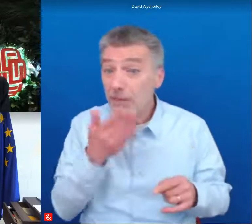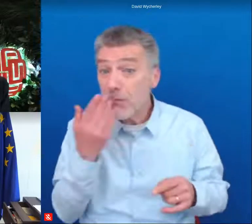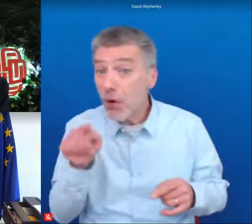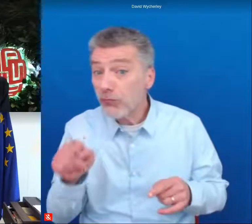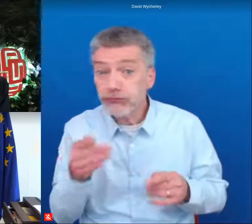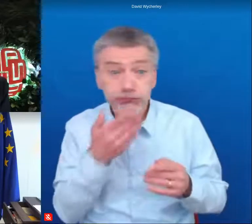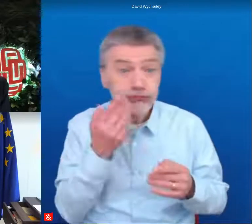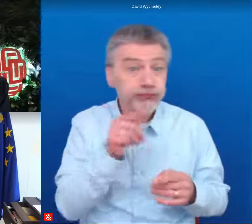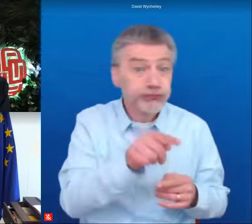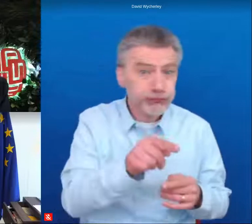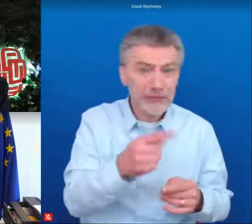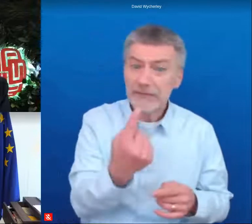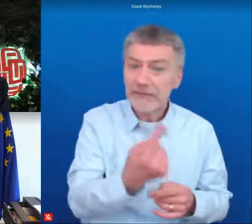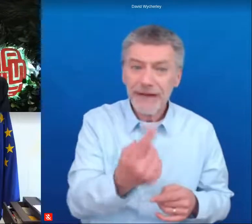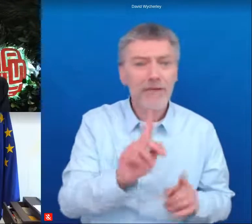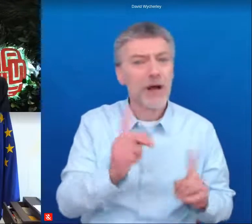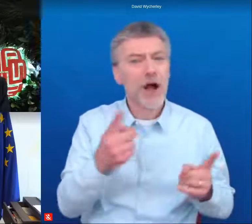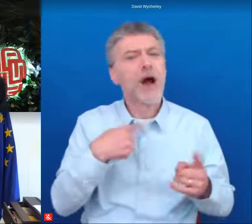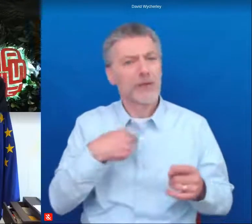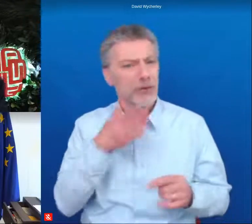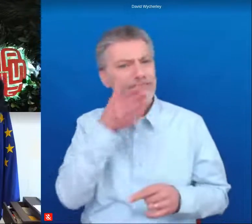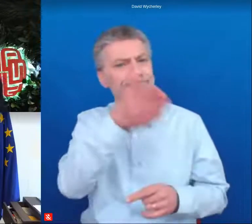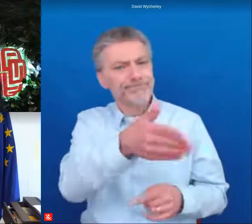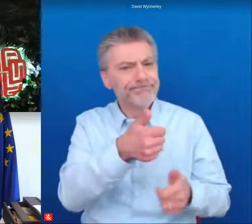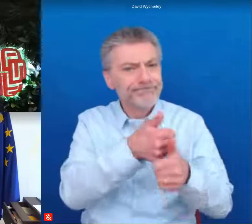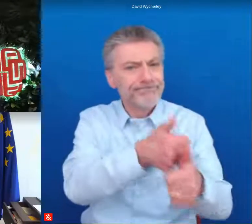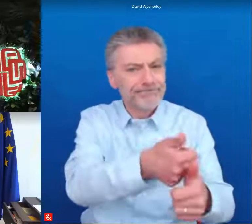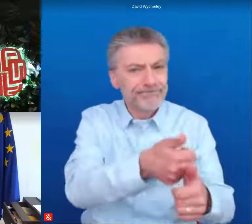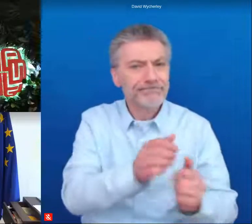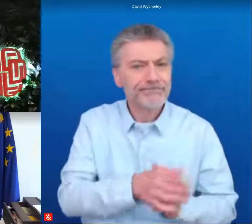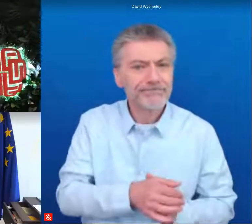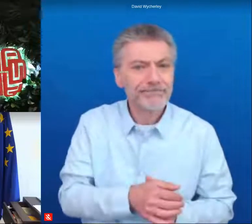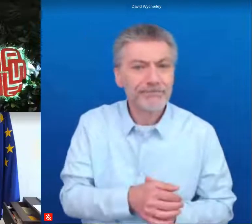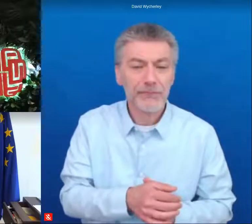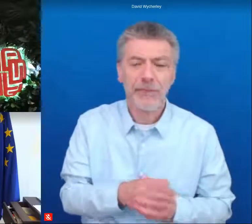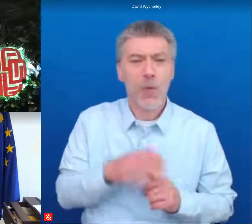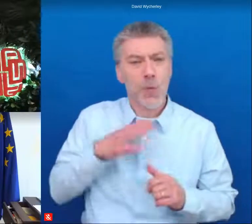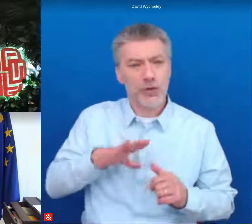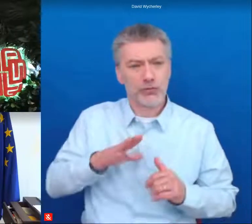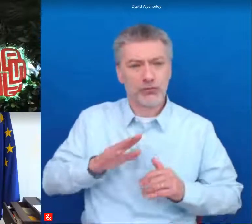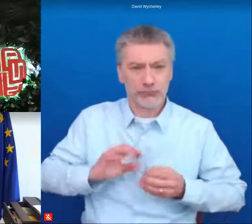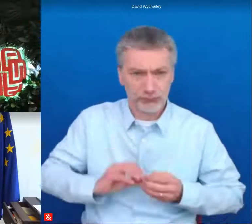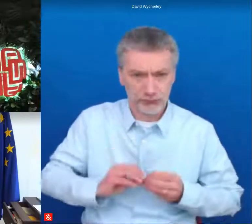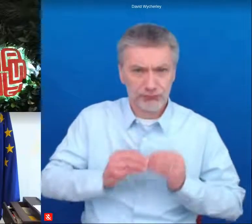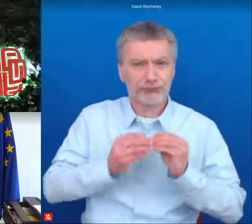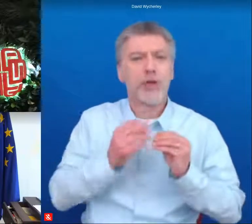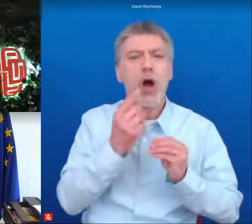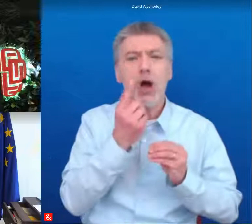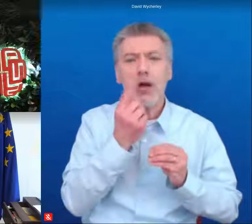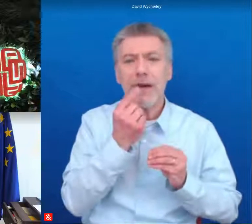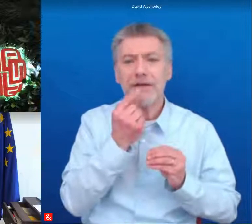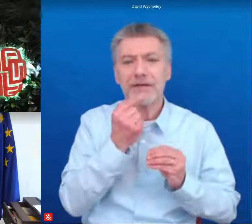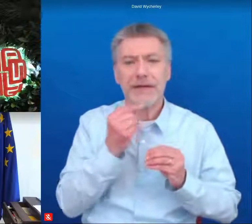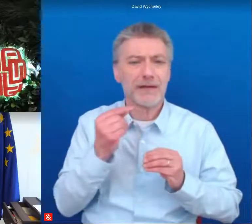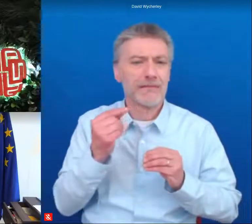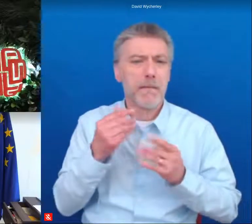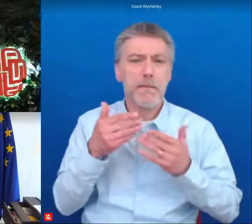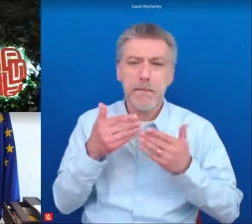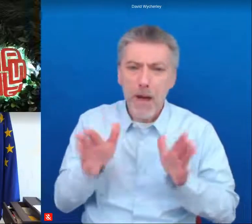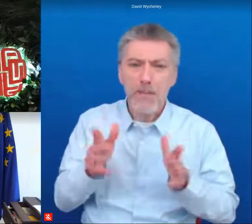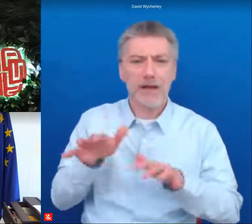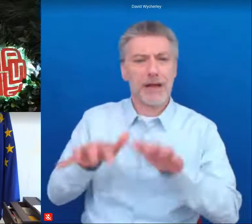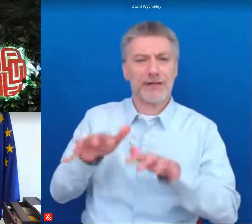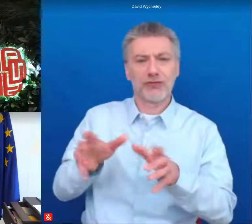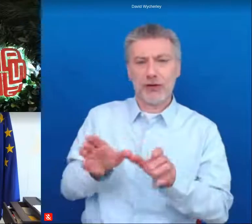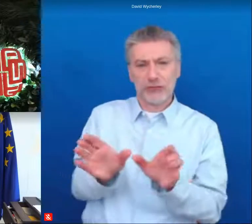do it by themselves and this is why we want to build the capacity of public administration as well and this